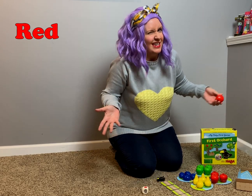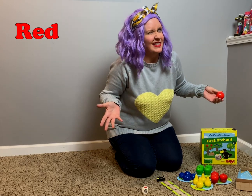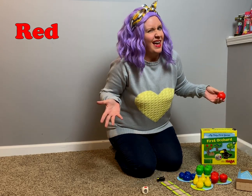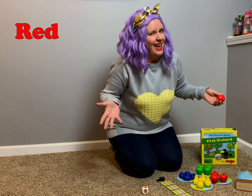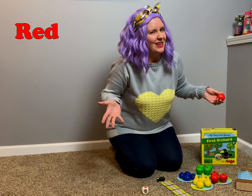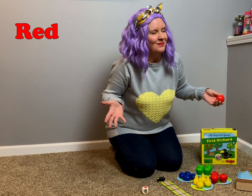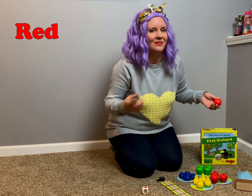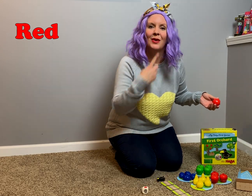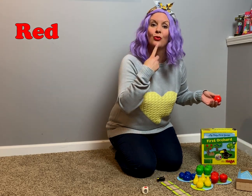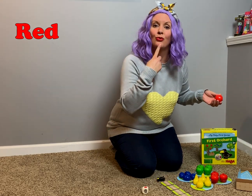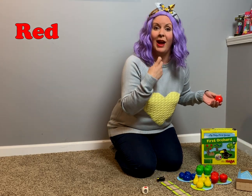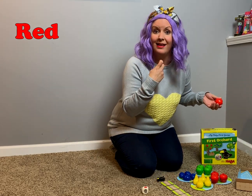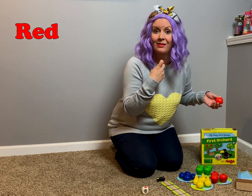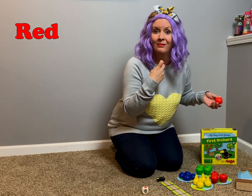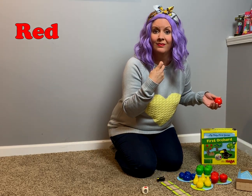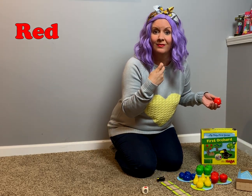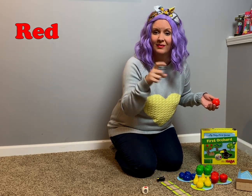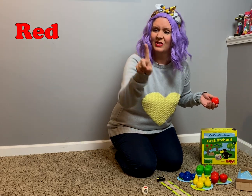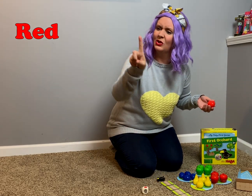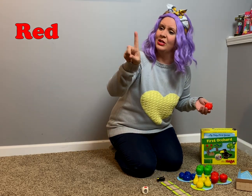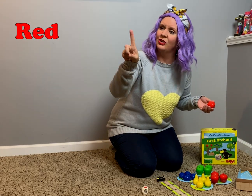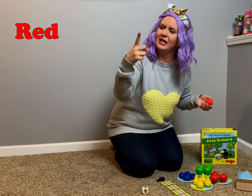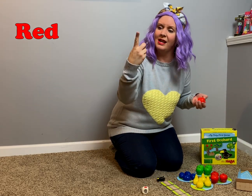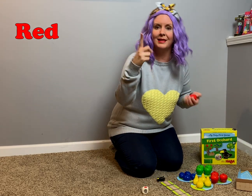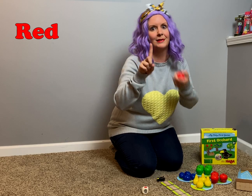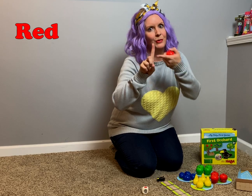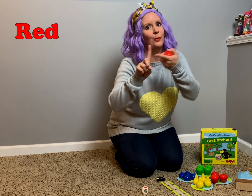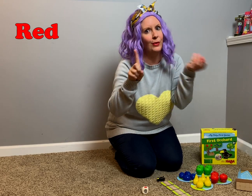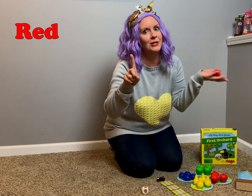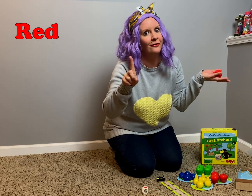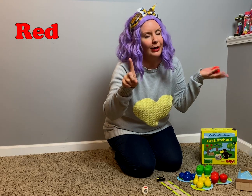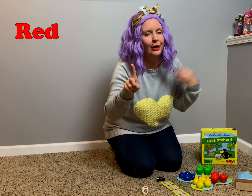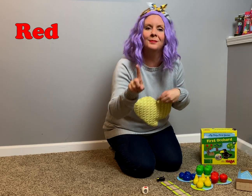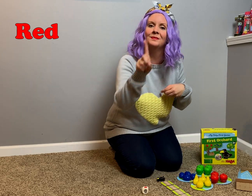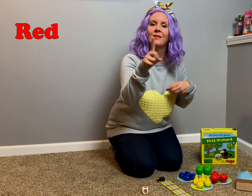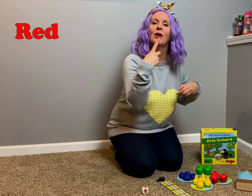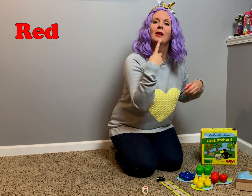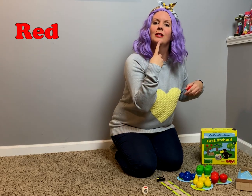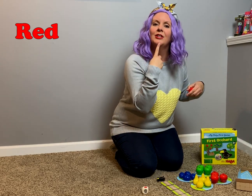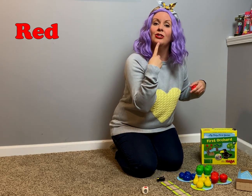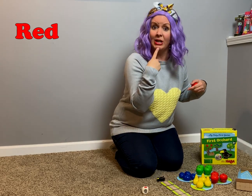sign. Red. So, it's your index, your pointer finger. Touch your chin.